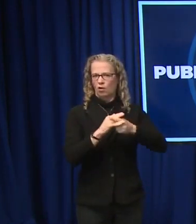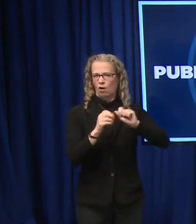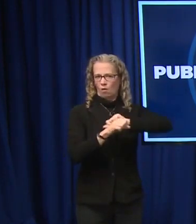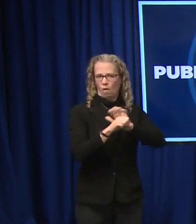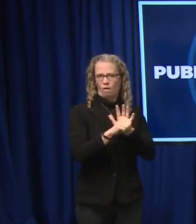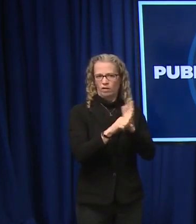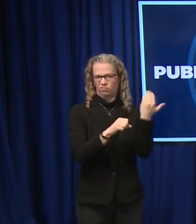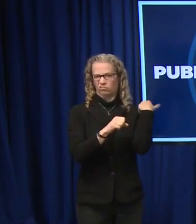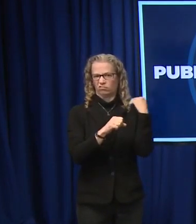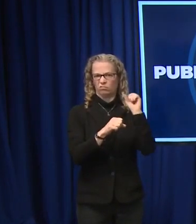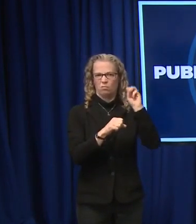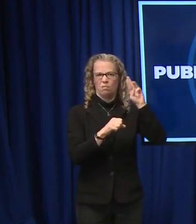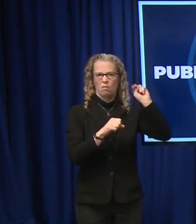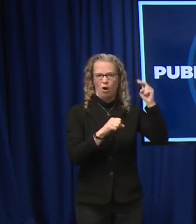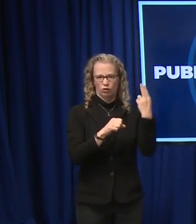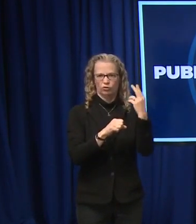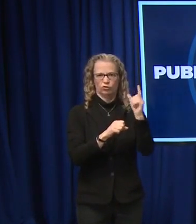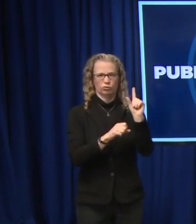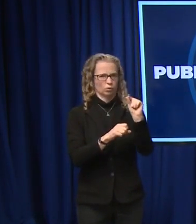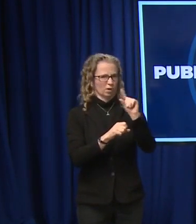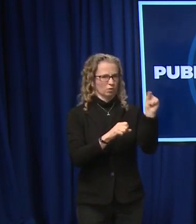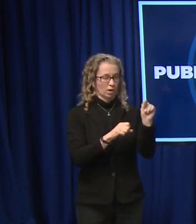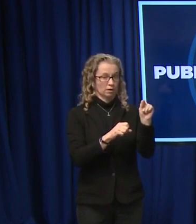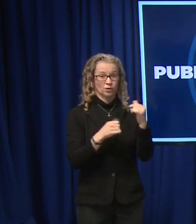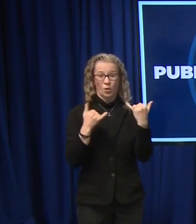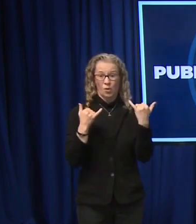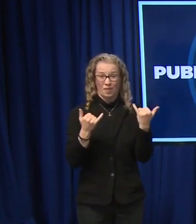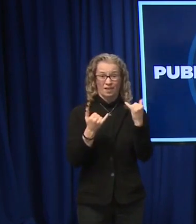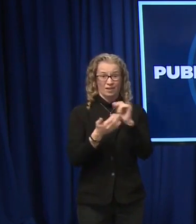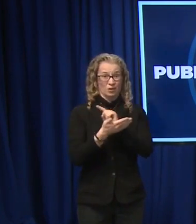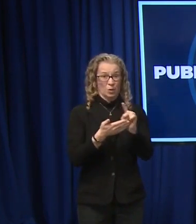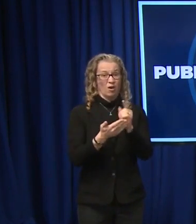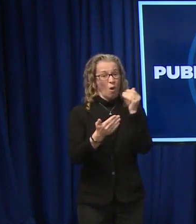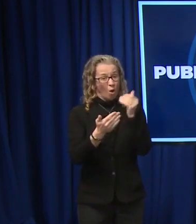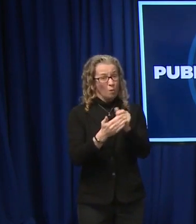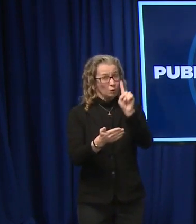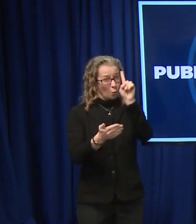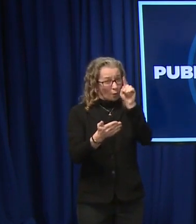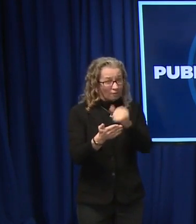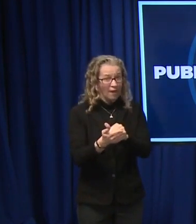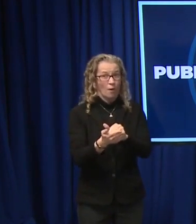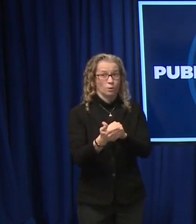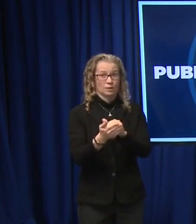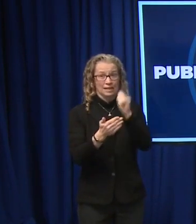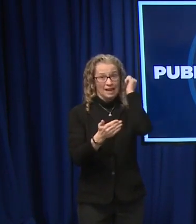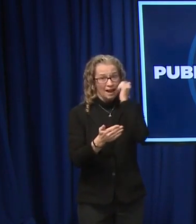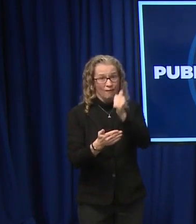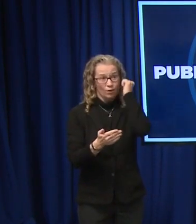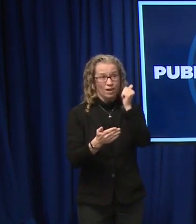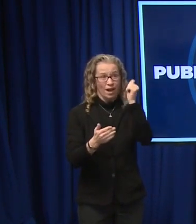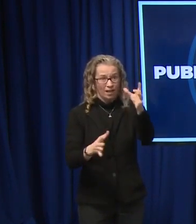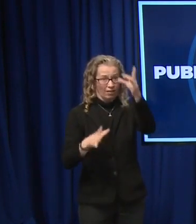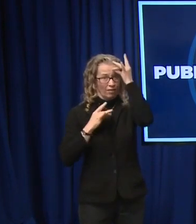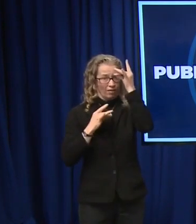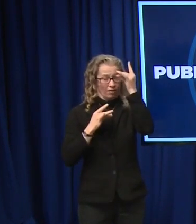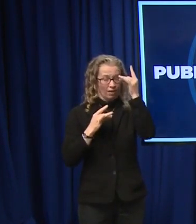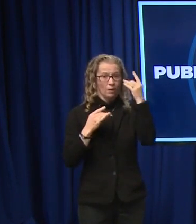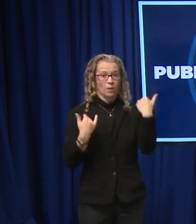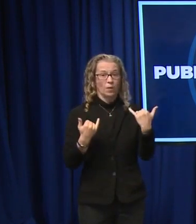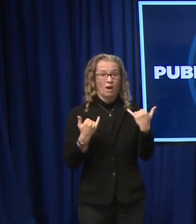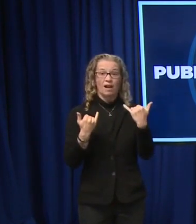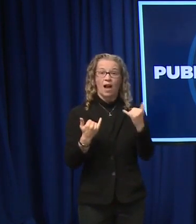And in the last week, we're averaging almost 1000 new infections per day on average. Currently, there are